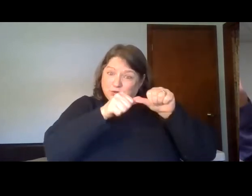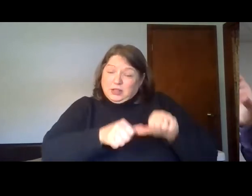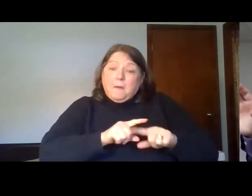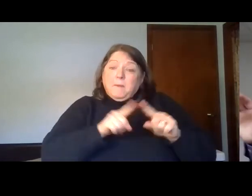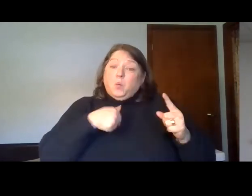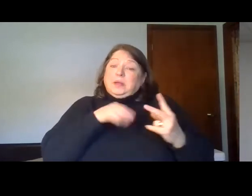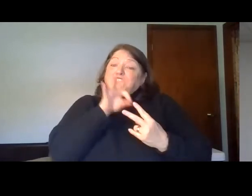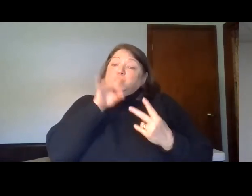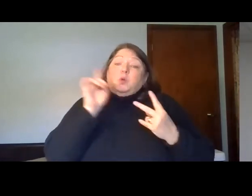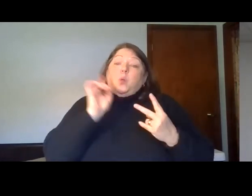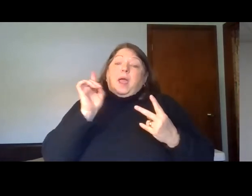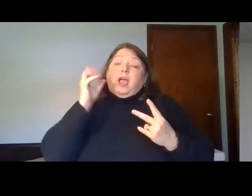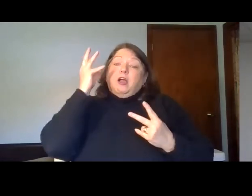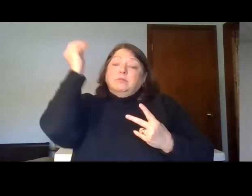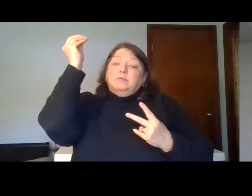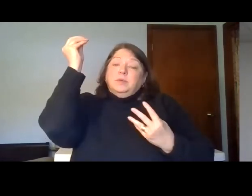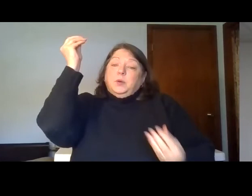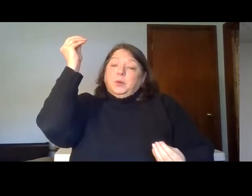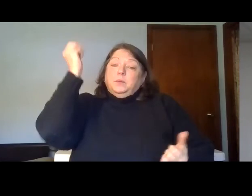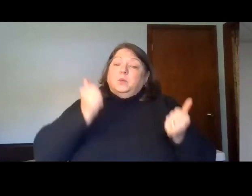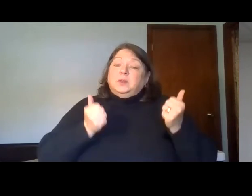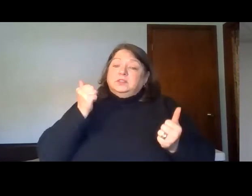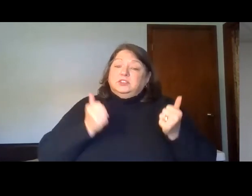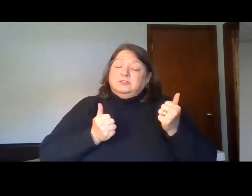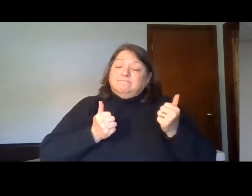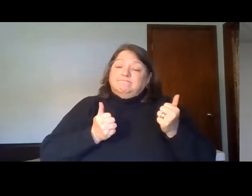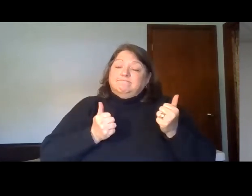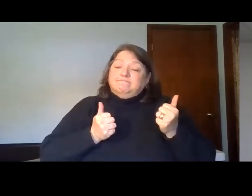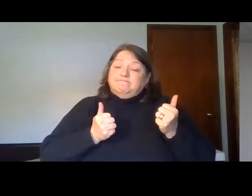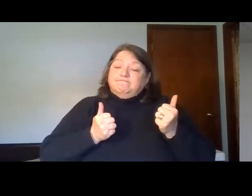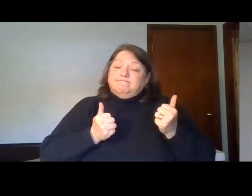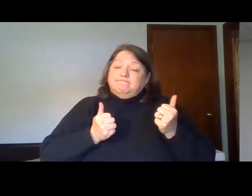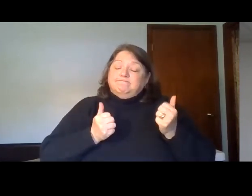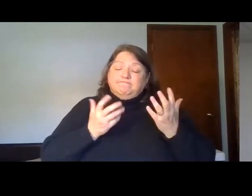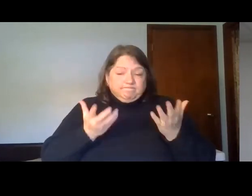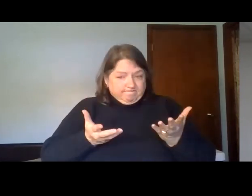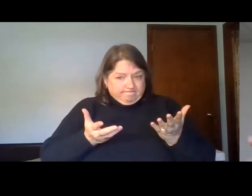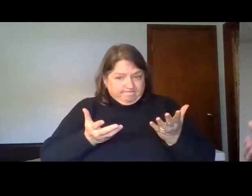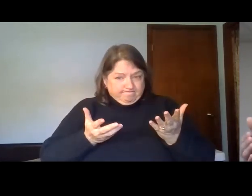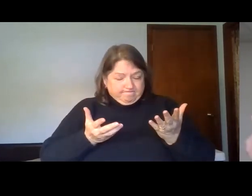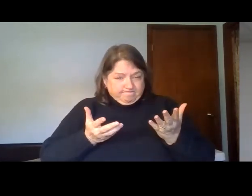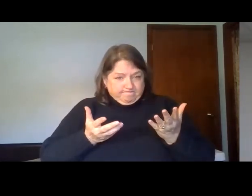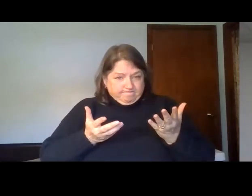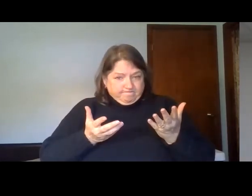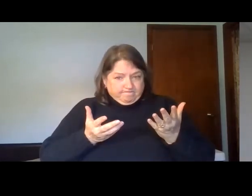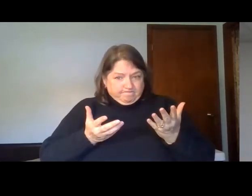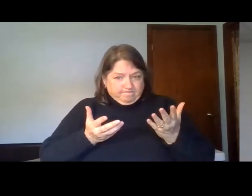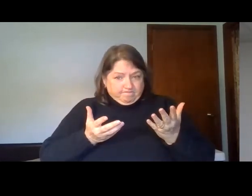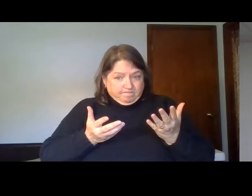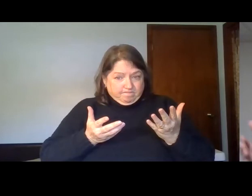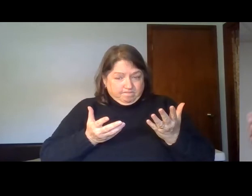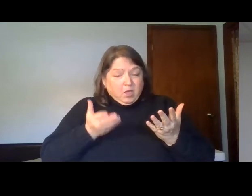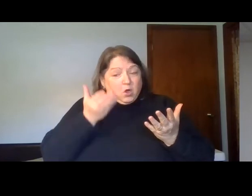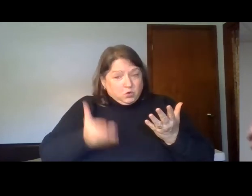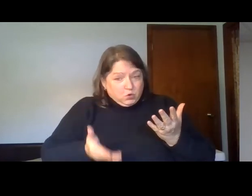we choose God or we don't choose God, there are consequences. Here's a good thought. We can come to Jesus today.